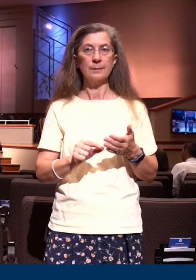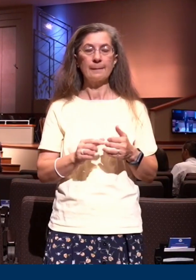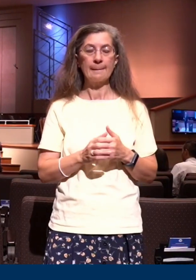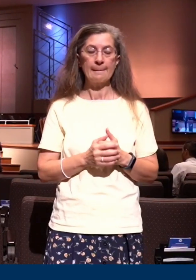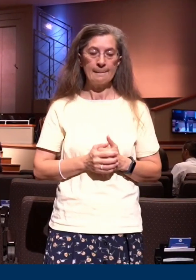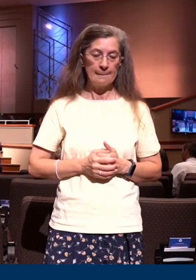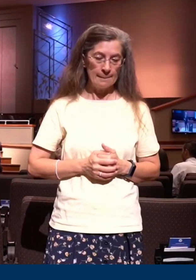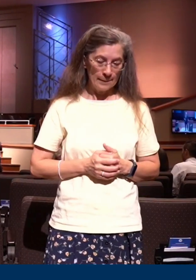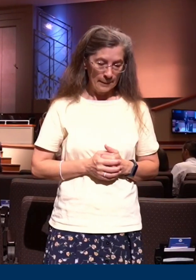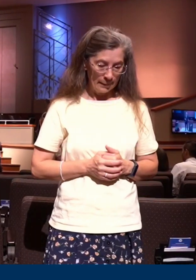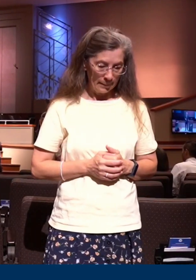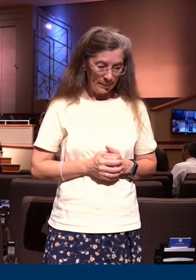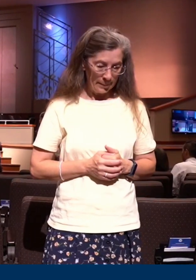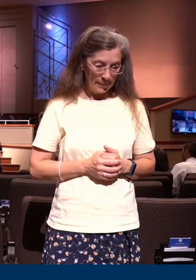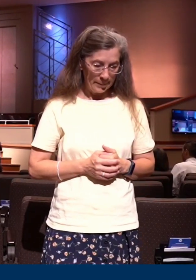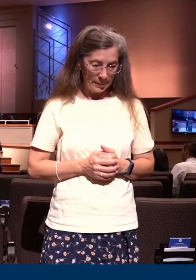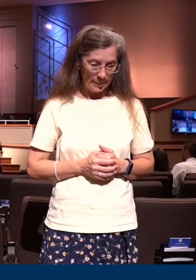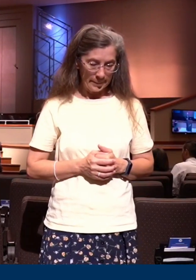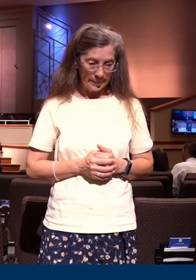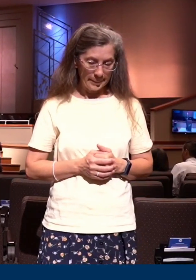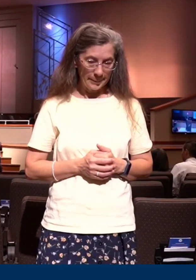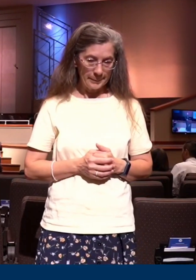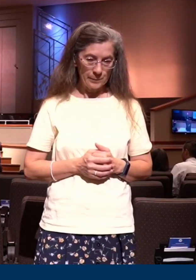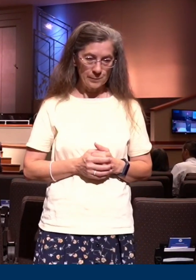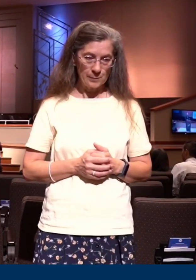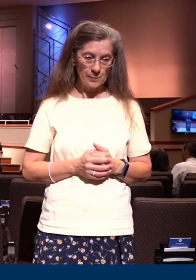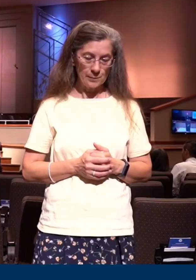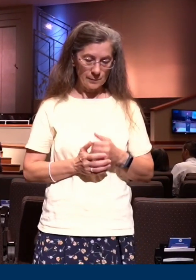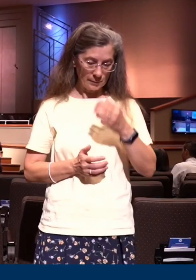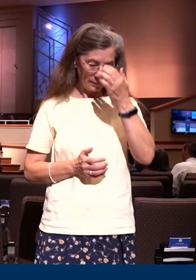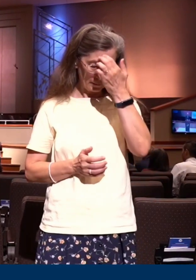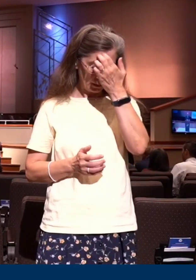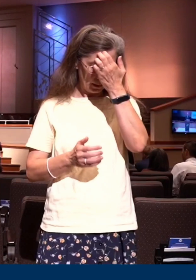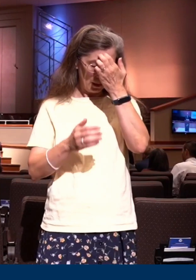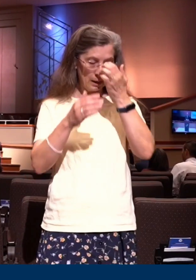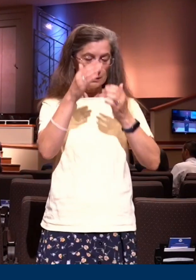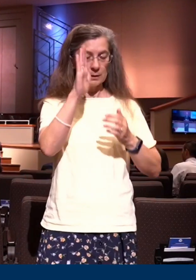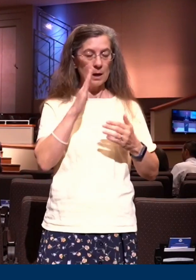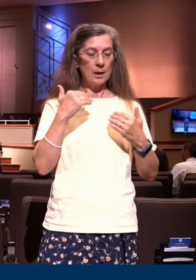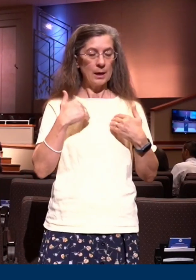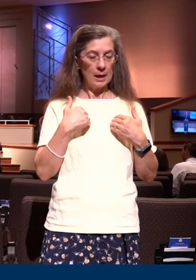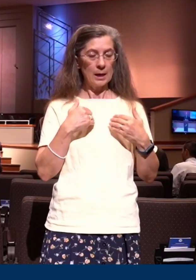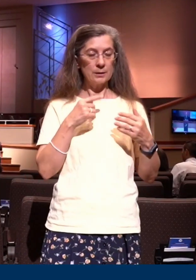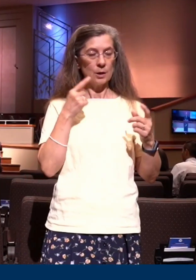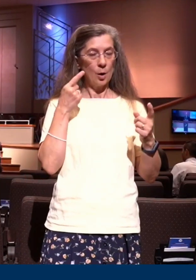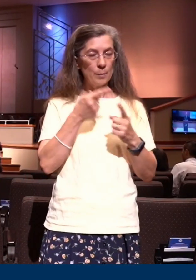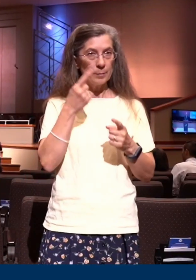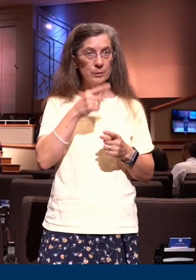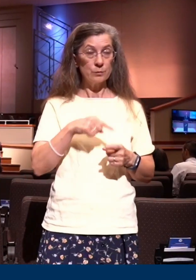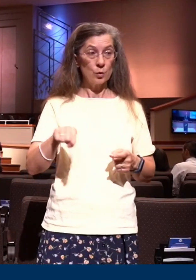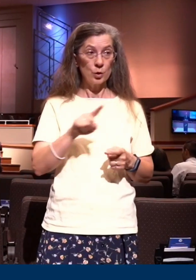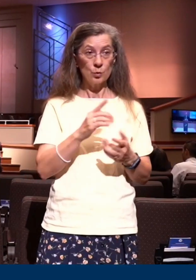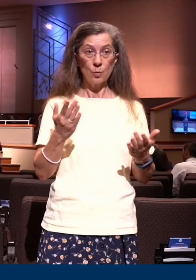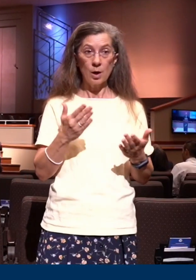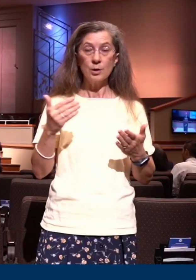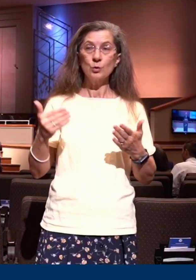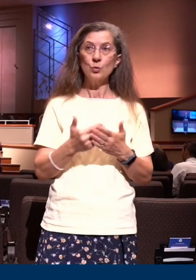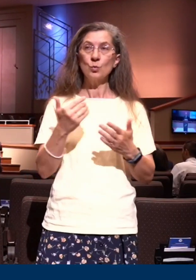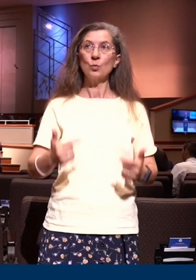each and every day because God has a real purpose for you and it's a new life through Jesus Christ